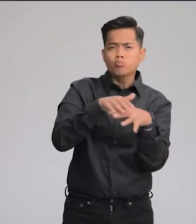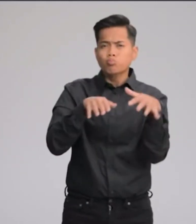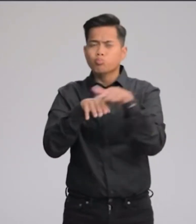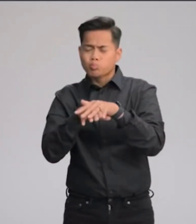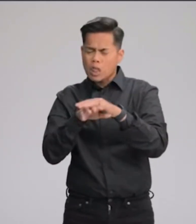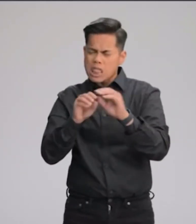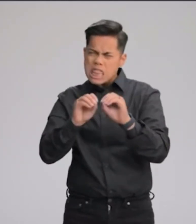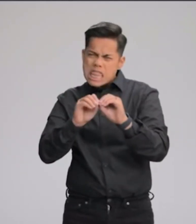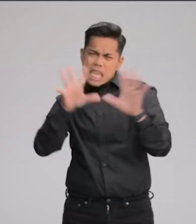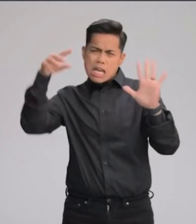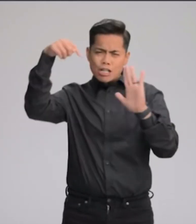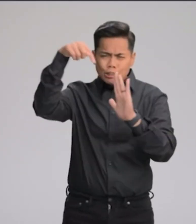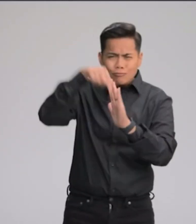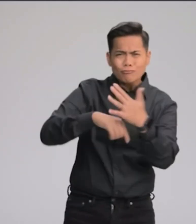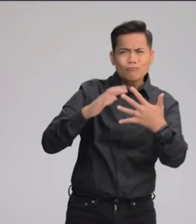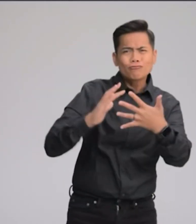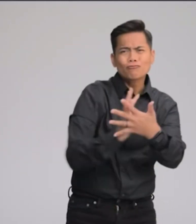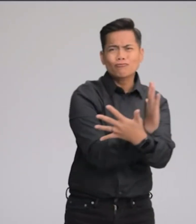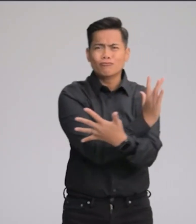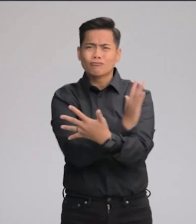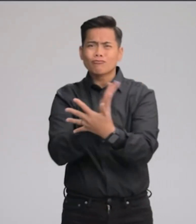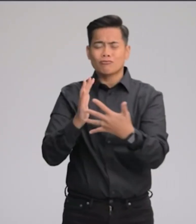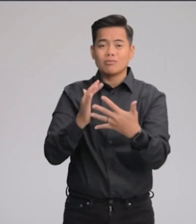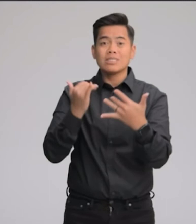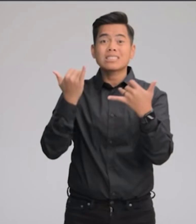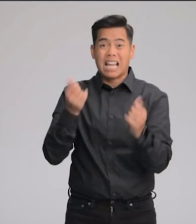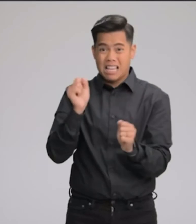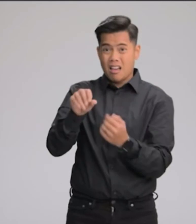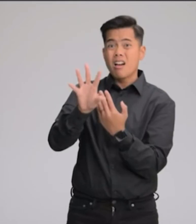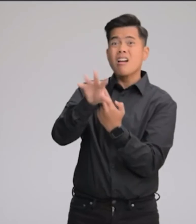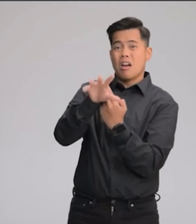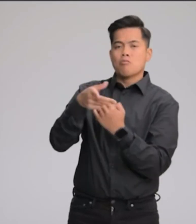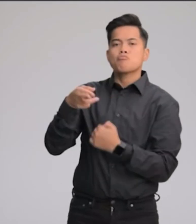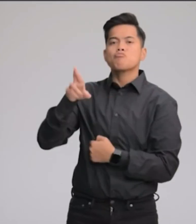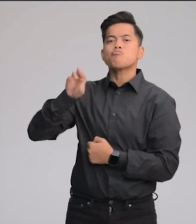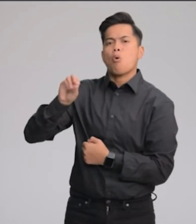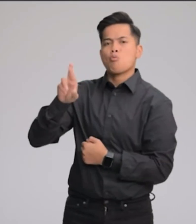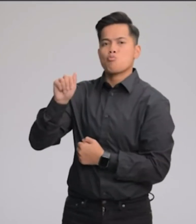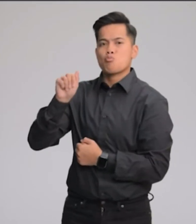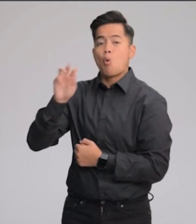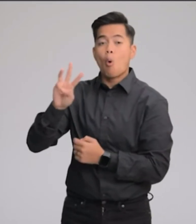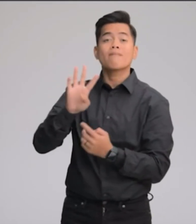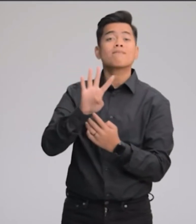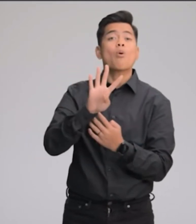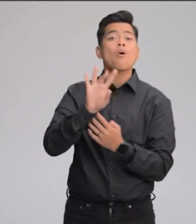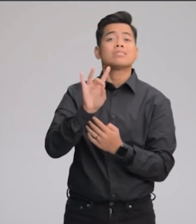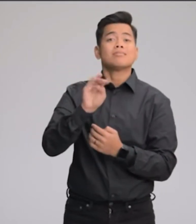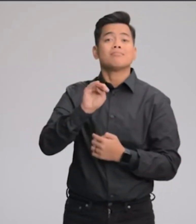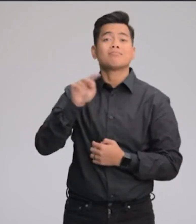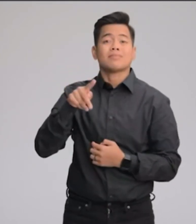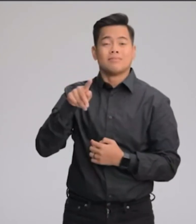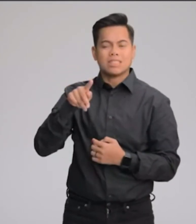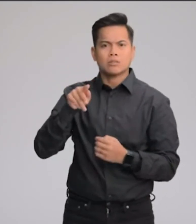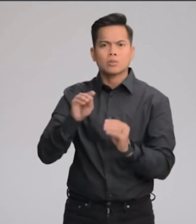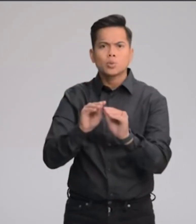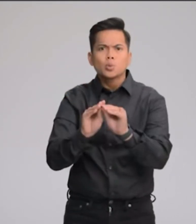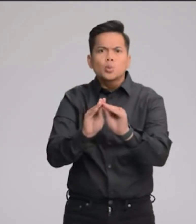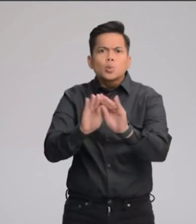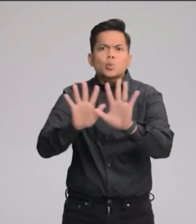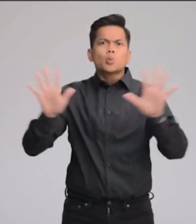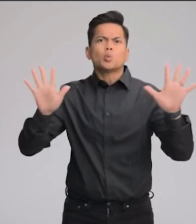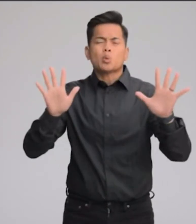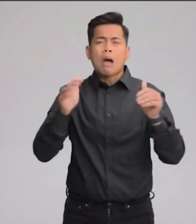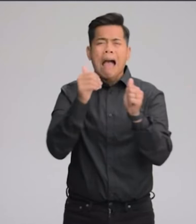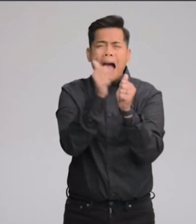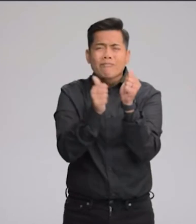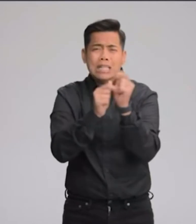and dynamic range. You can now shoot Pro RAW at 48 megapixel resolution, taking advantage